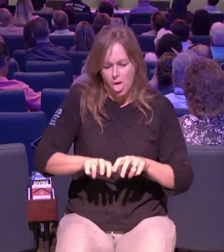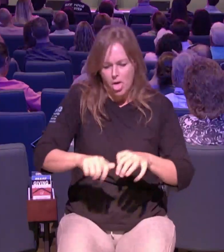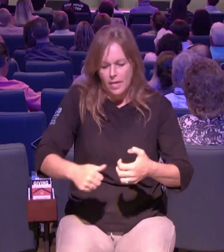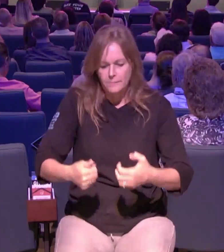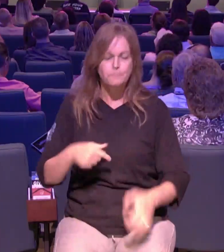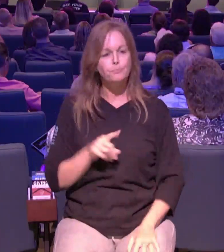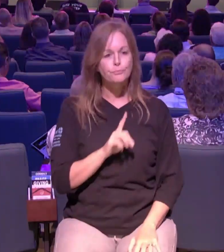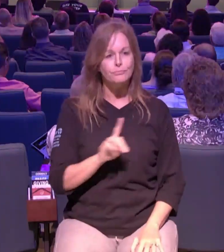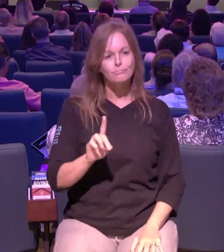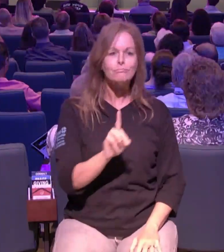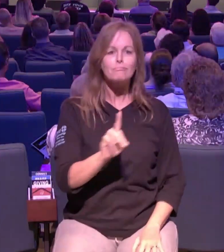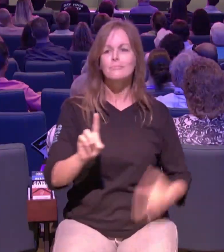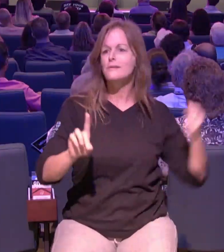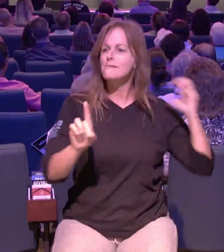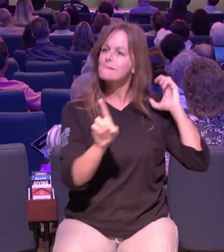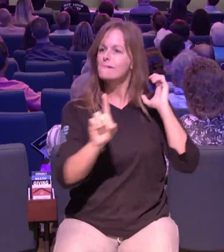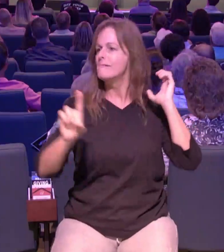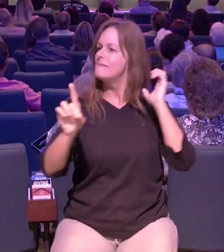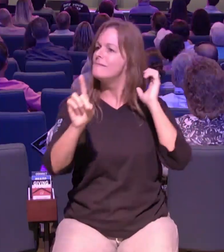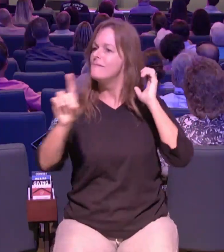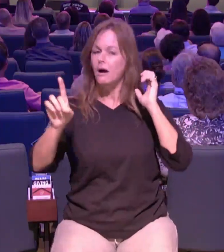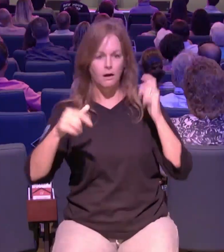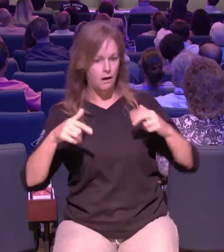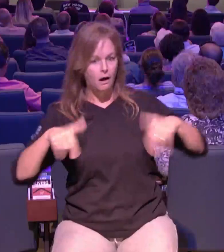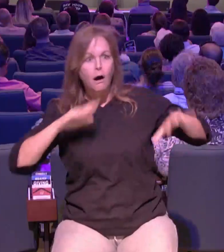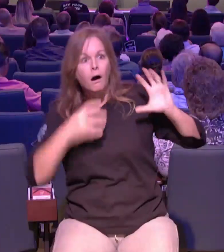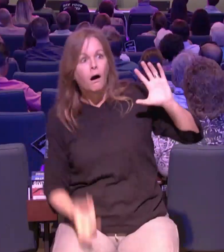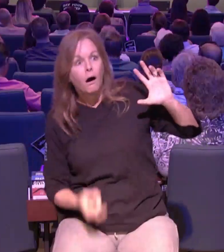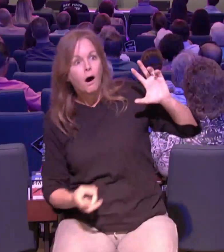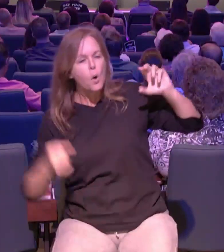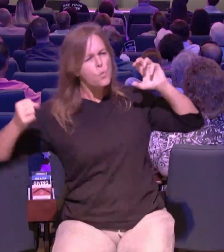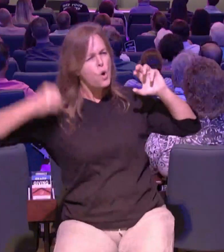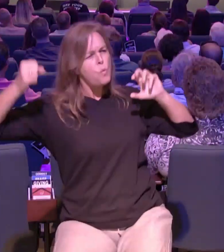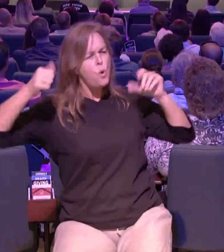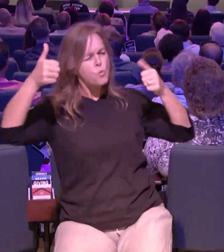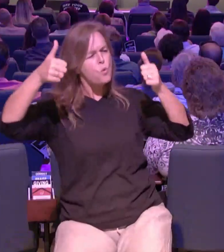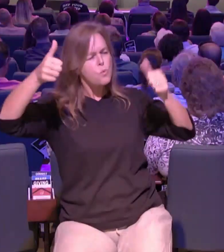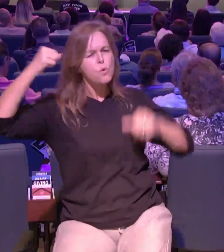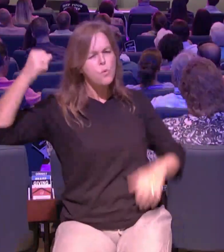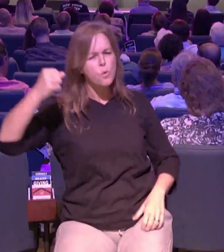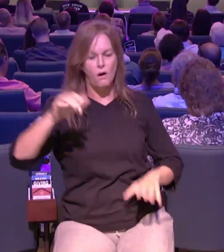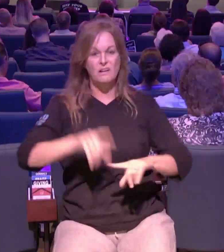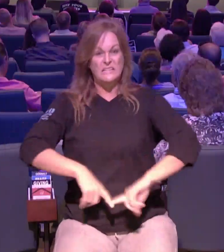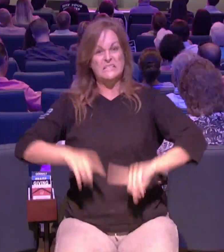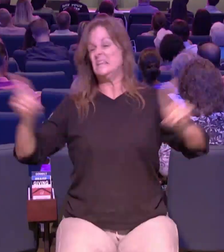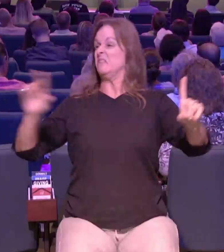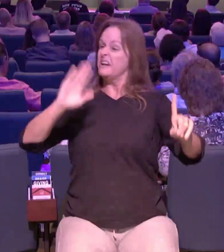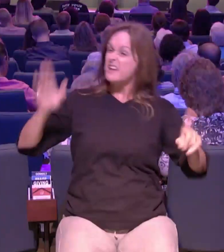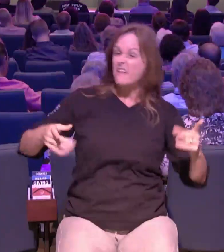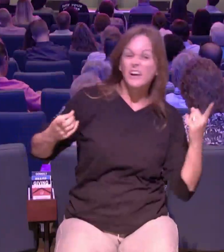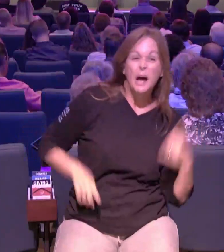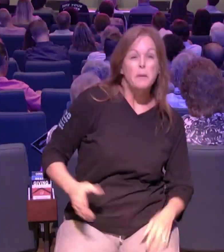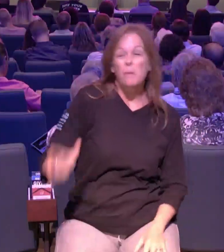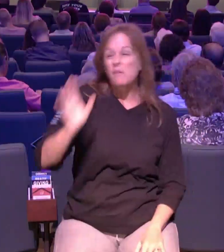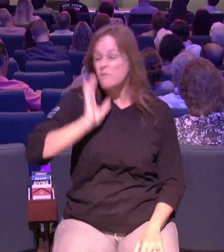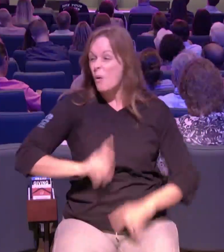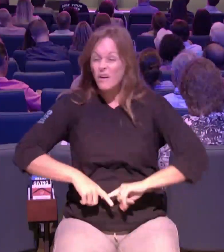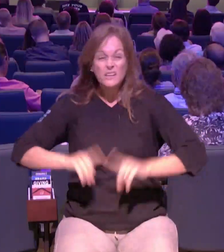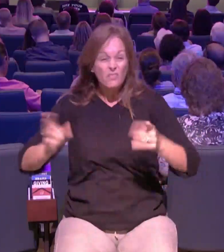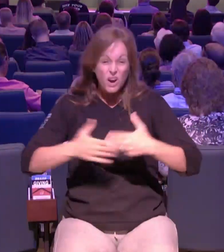it amazed everybody they started praising god they started hollering we've never seen anything like this so if we're if we're